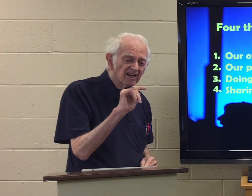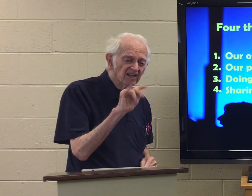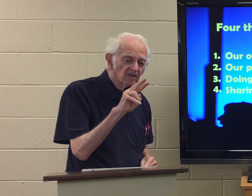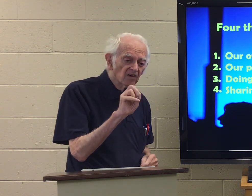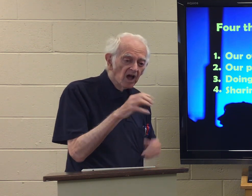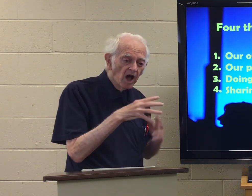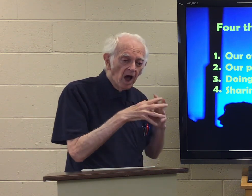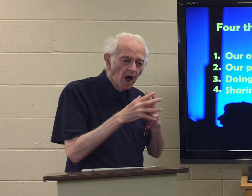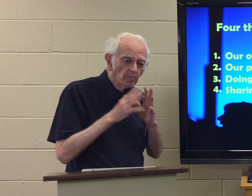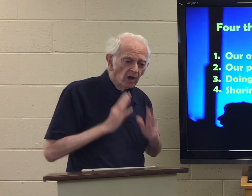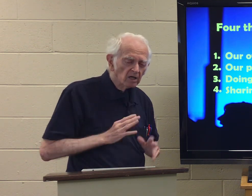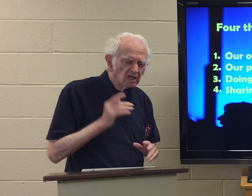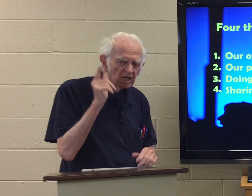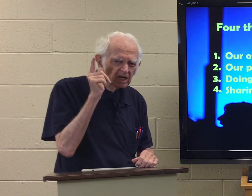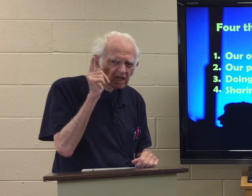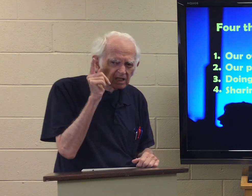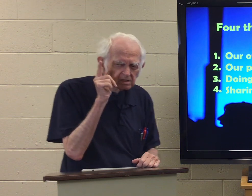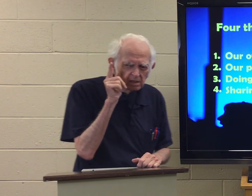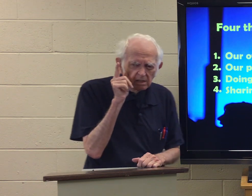One of the Native Americans listened